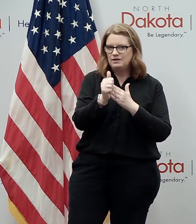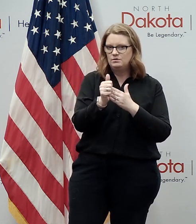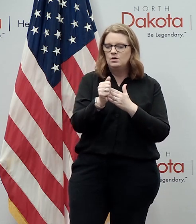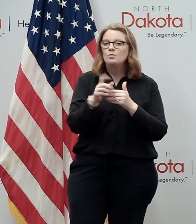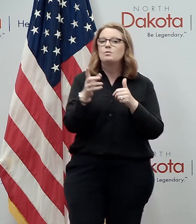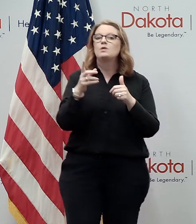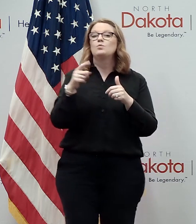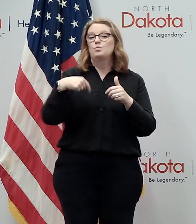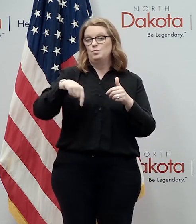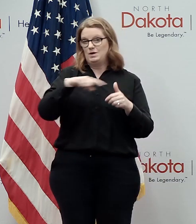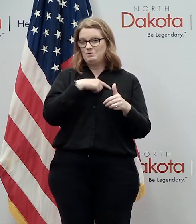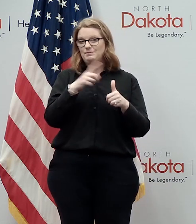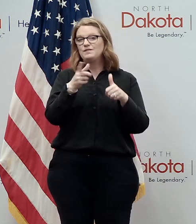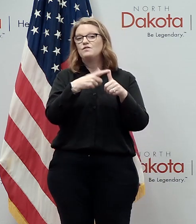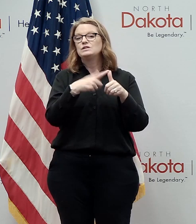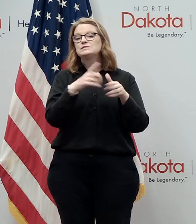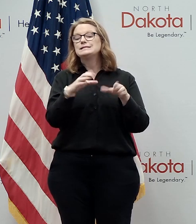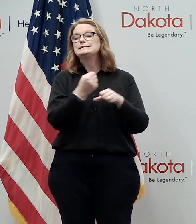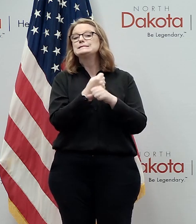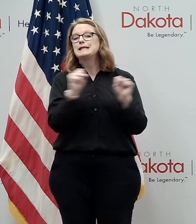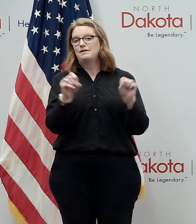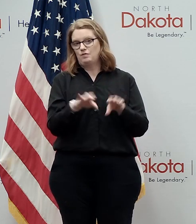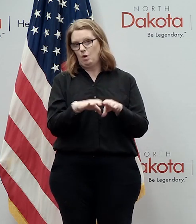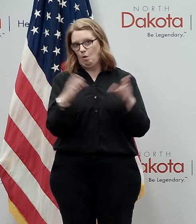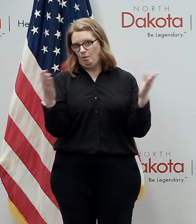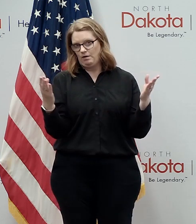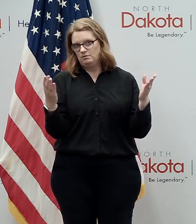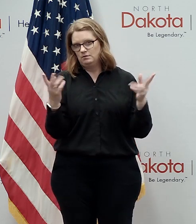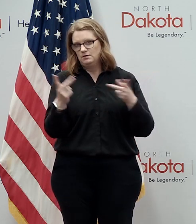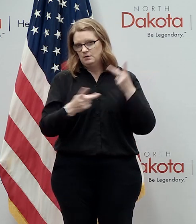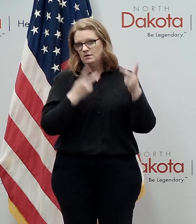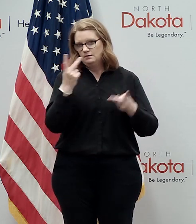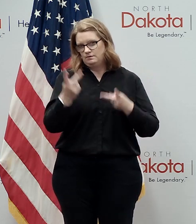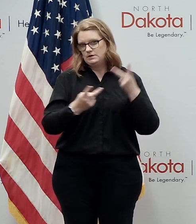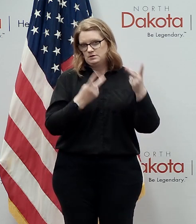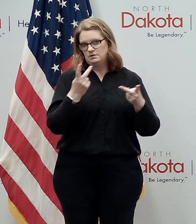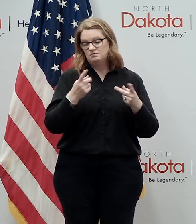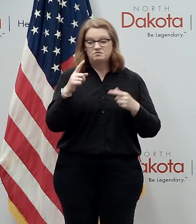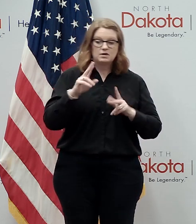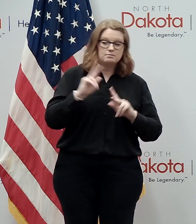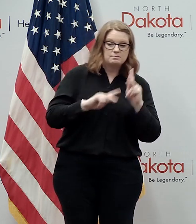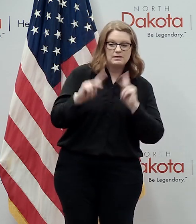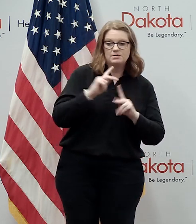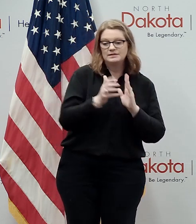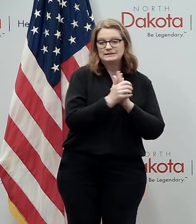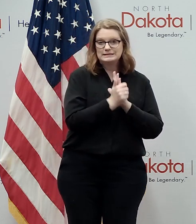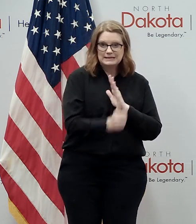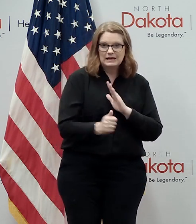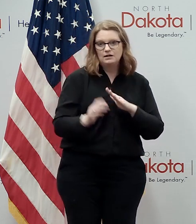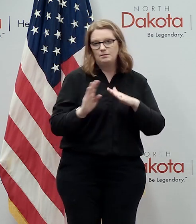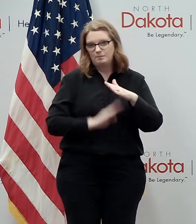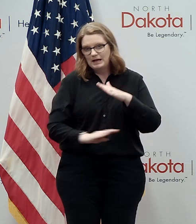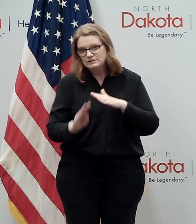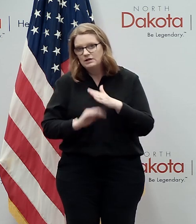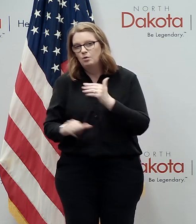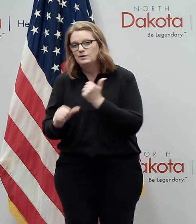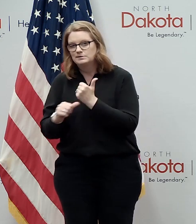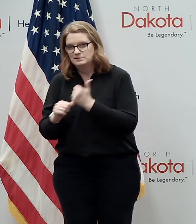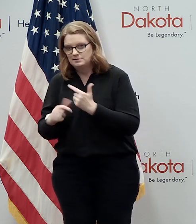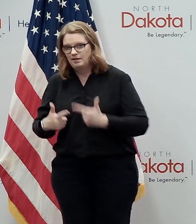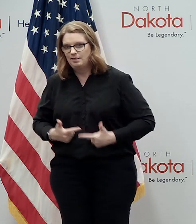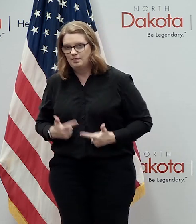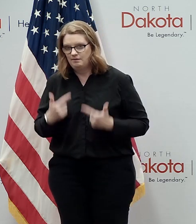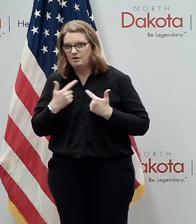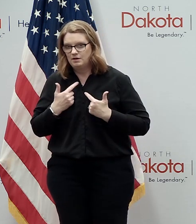reopen visitation uh to those that are in congregate living and whether that's in skilled nursing basic care or assisted living